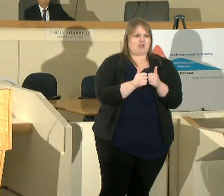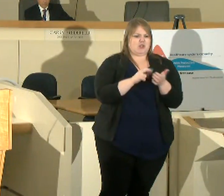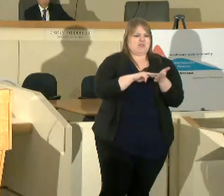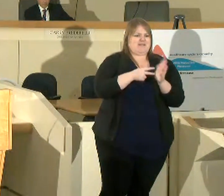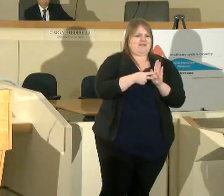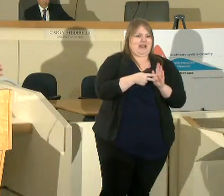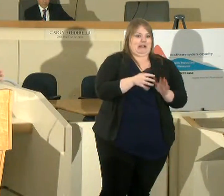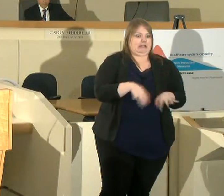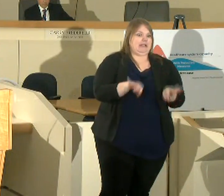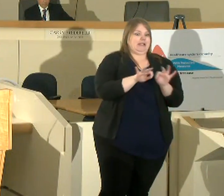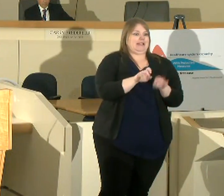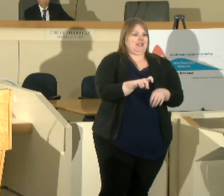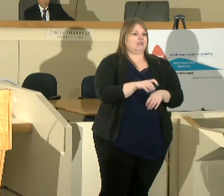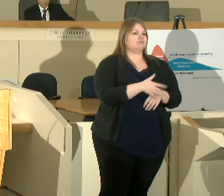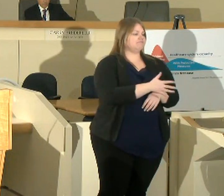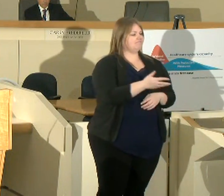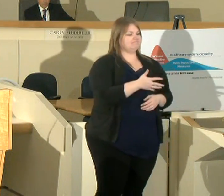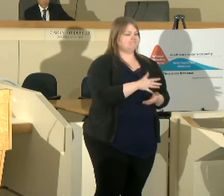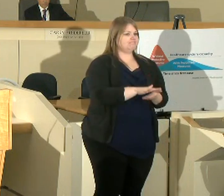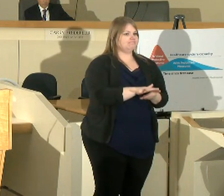well I'm gonna get as far enough